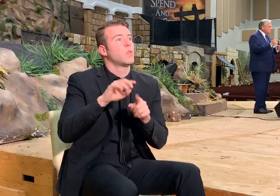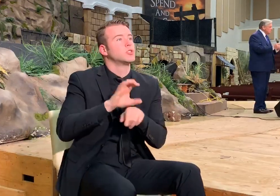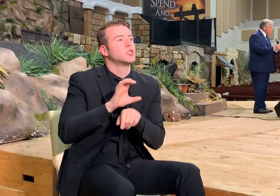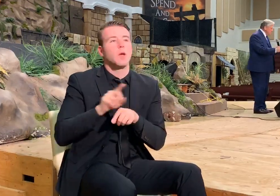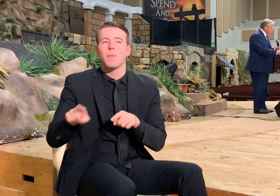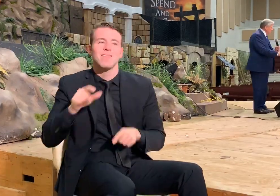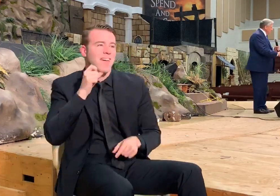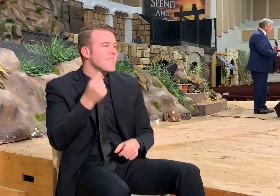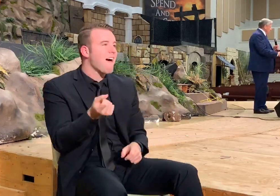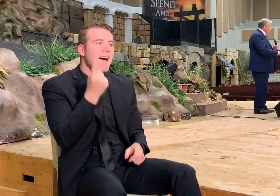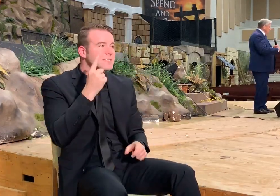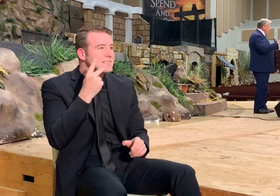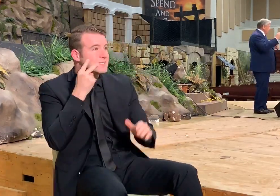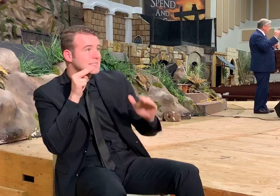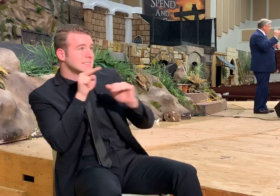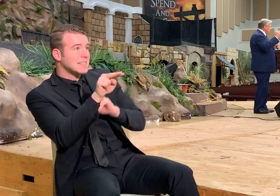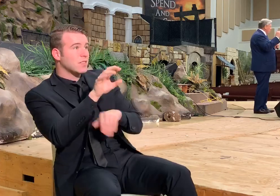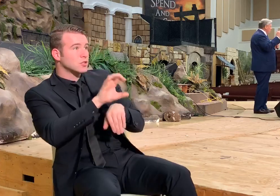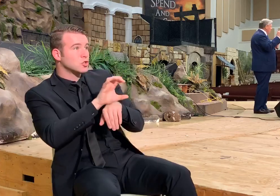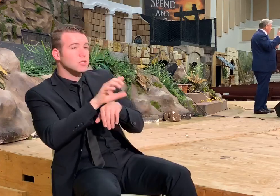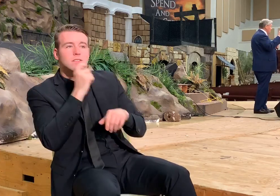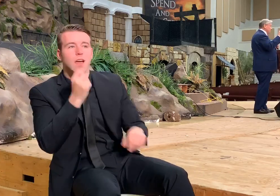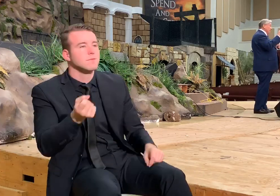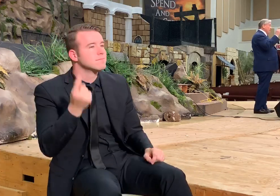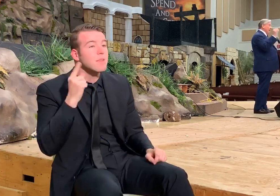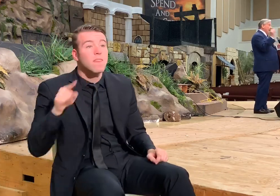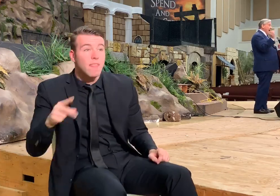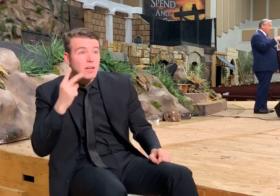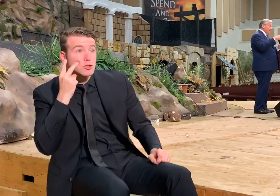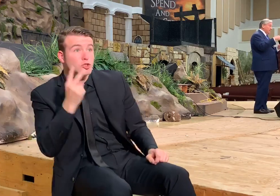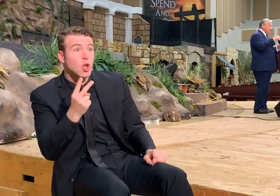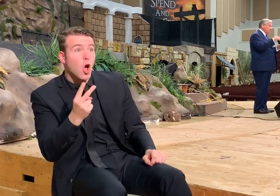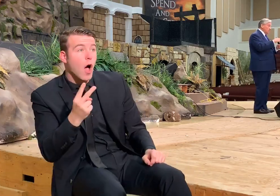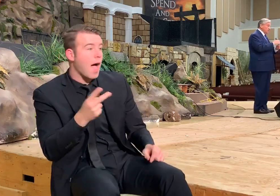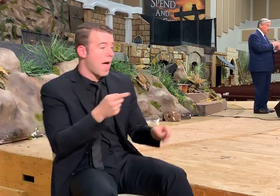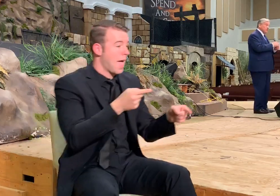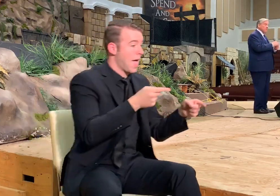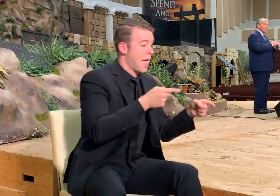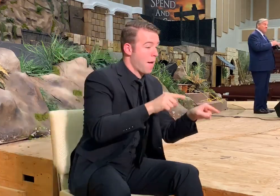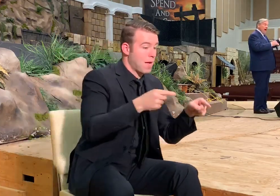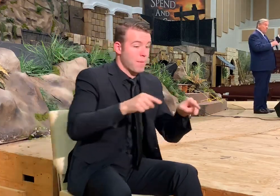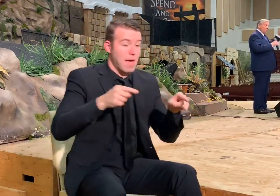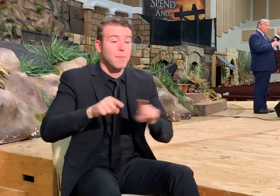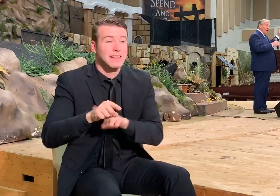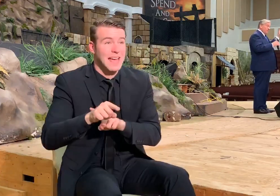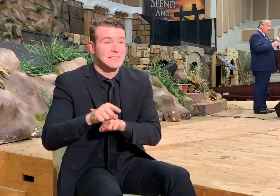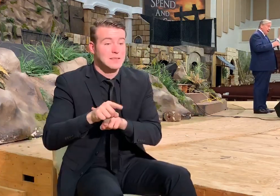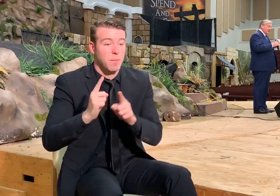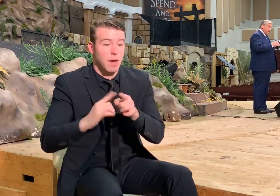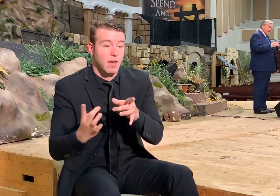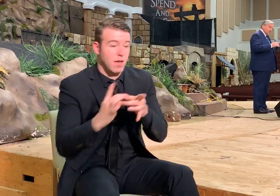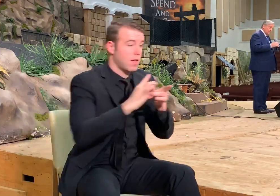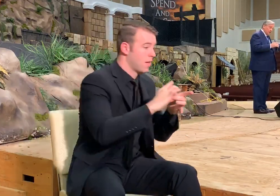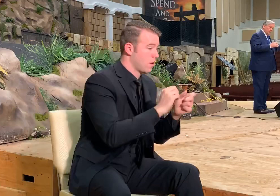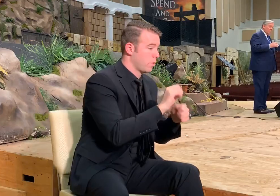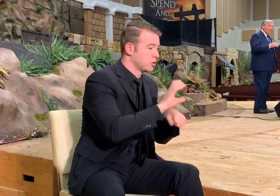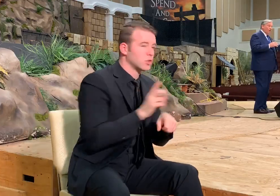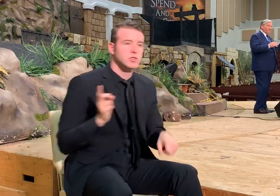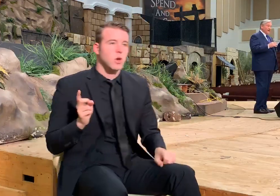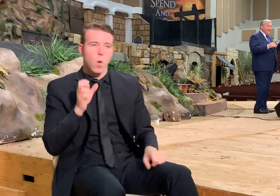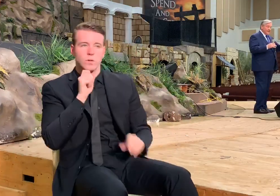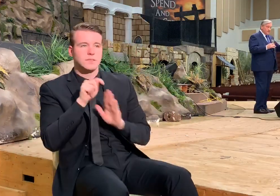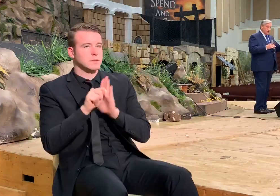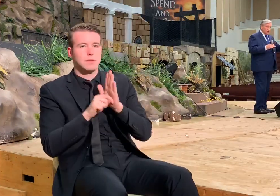but they didn't see the church age. They saw things that are now happening in the church age that were prophesied to Israel.